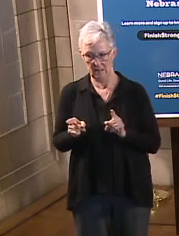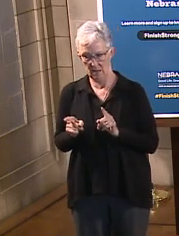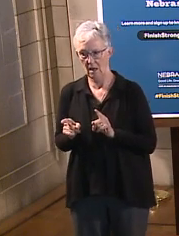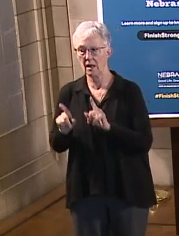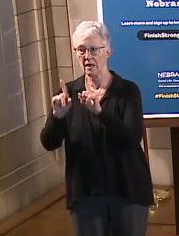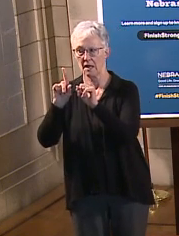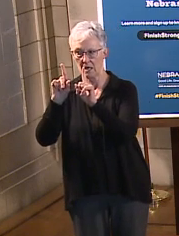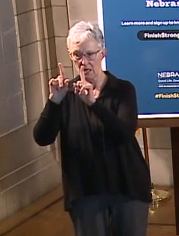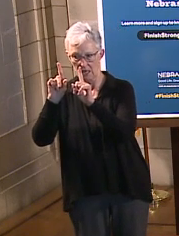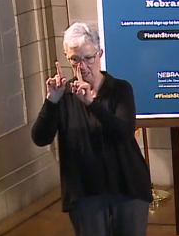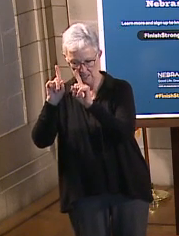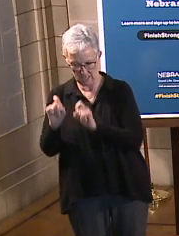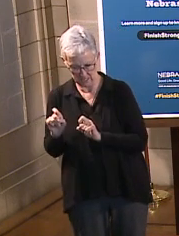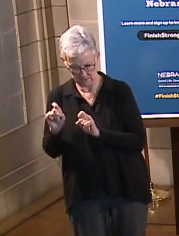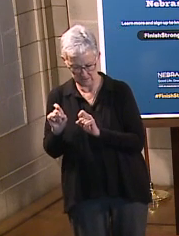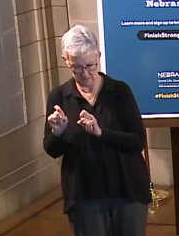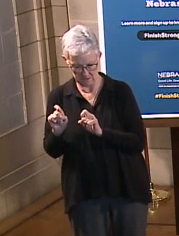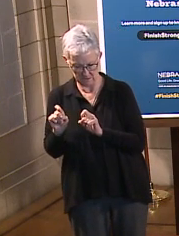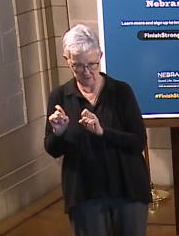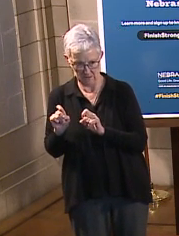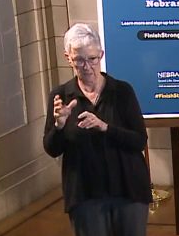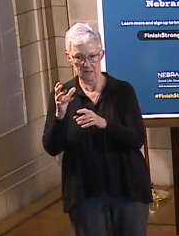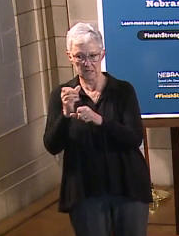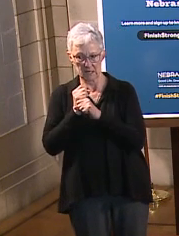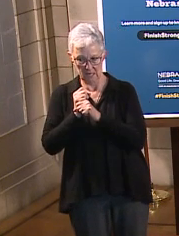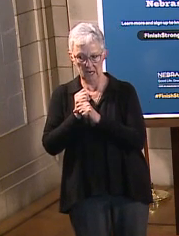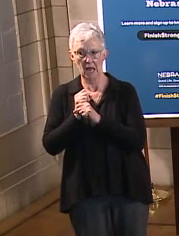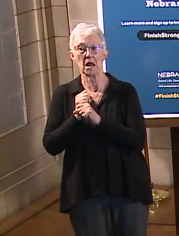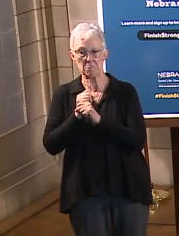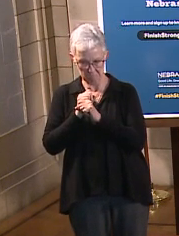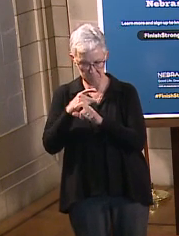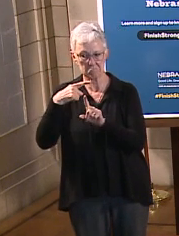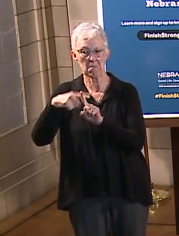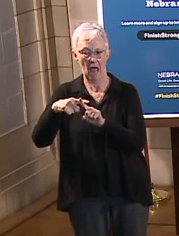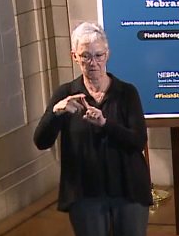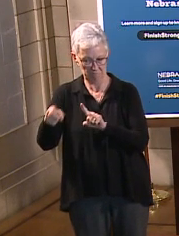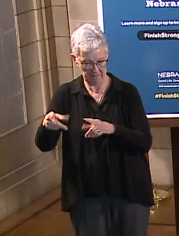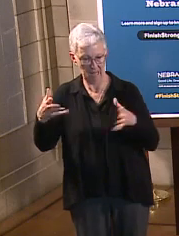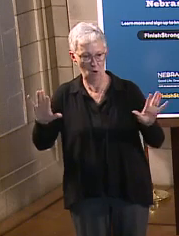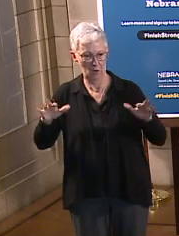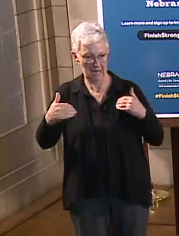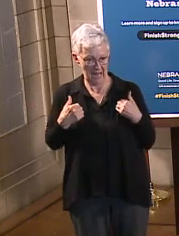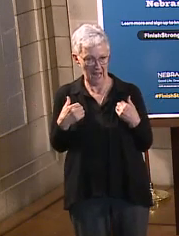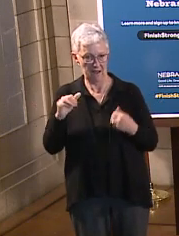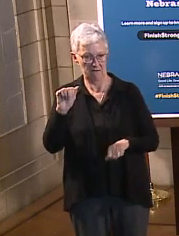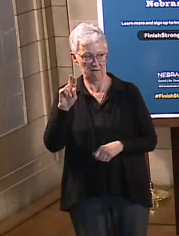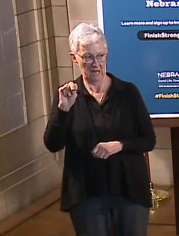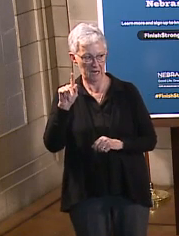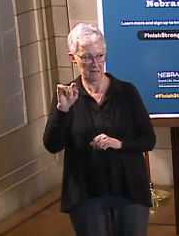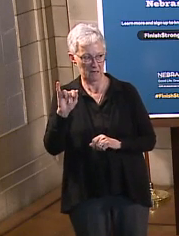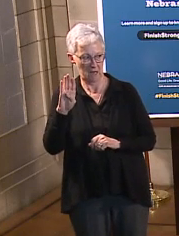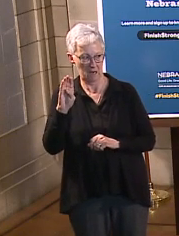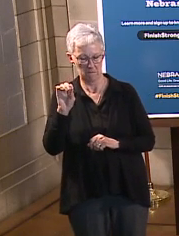within three months before or immediately following an exposure.